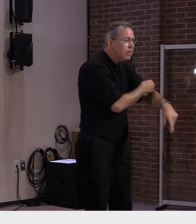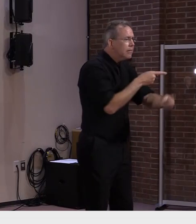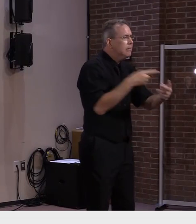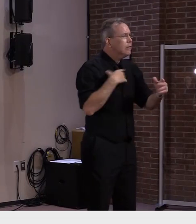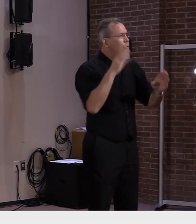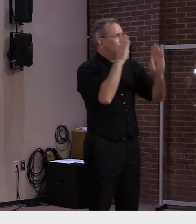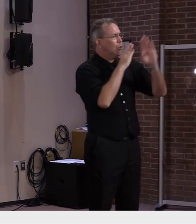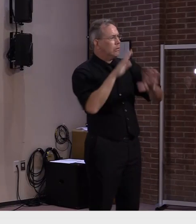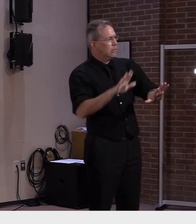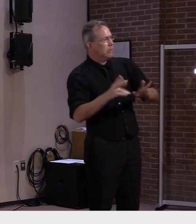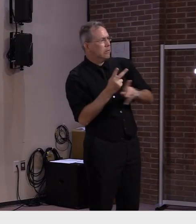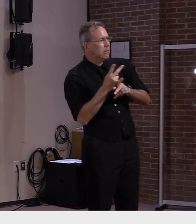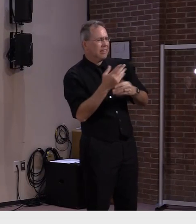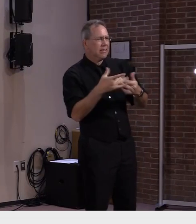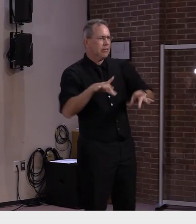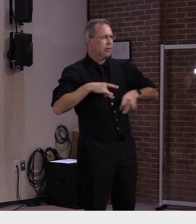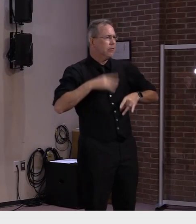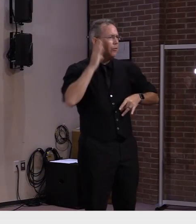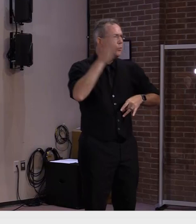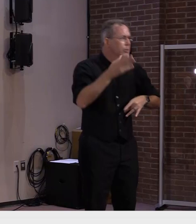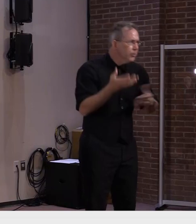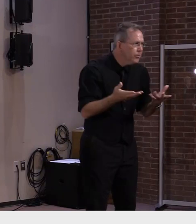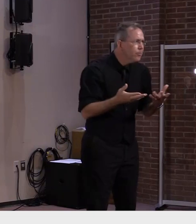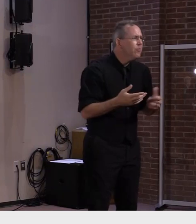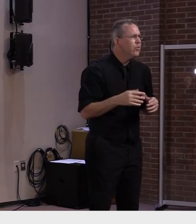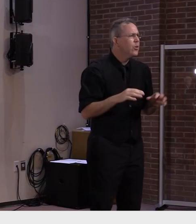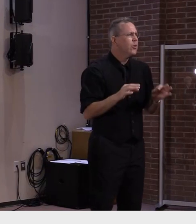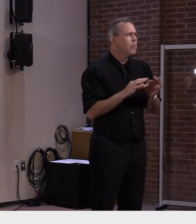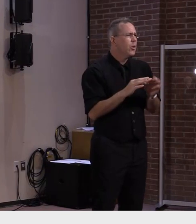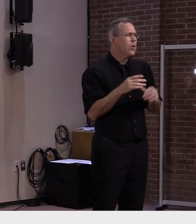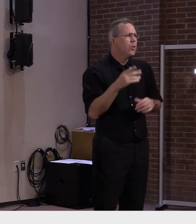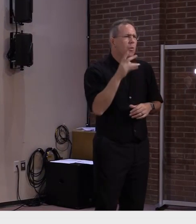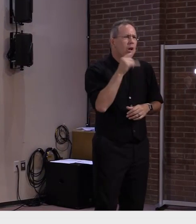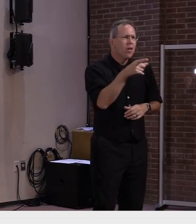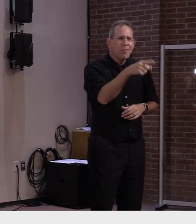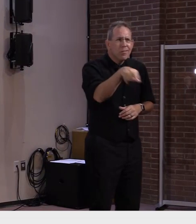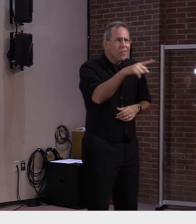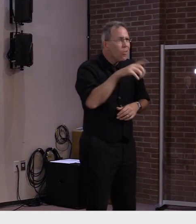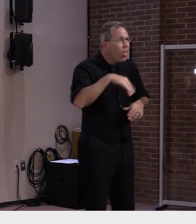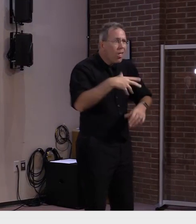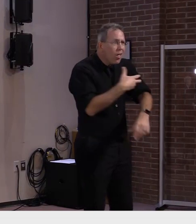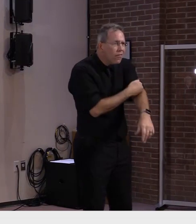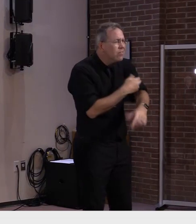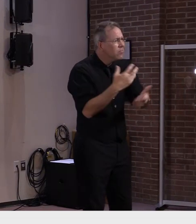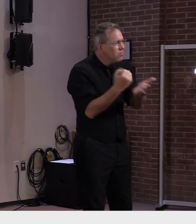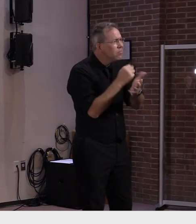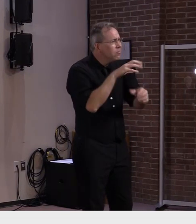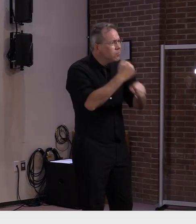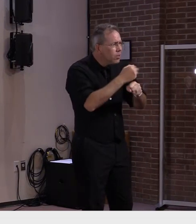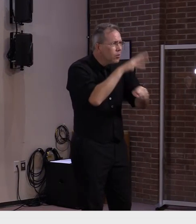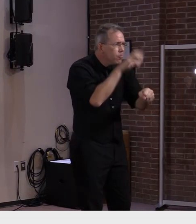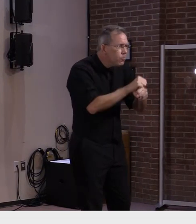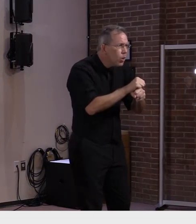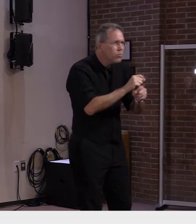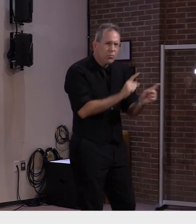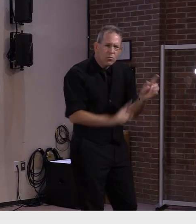becoming fully vaccinated so again please take the short amount of time it takes to get vaccinated